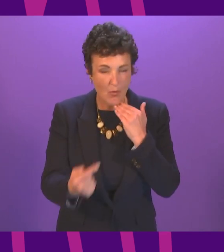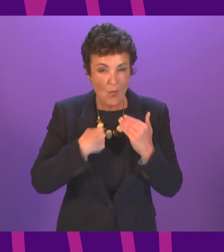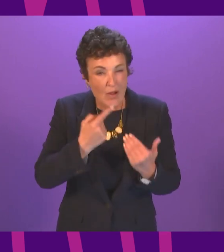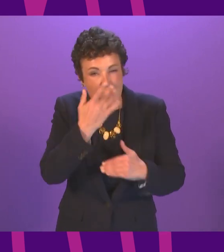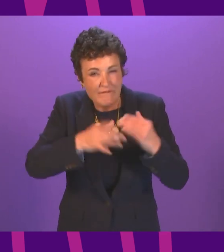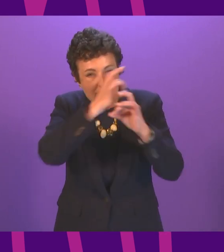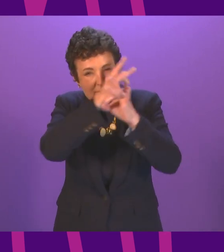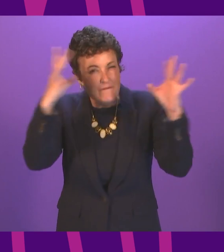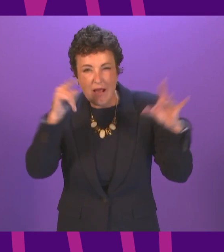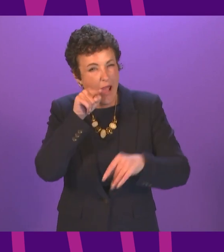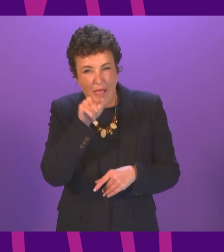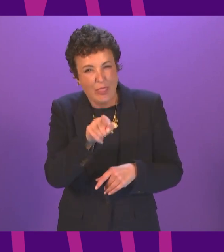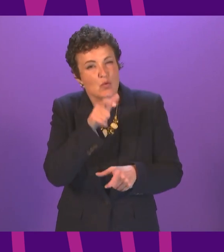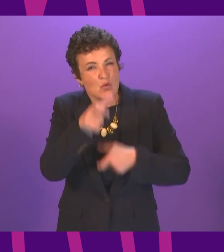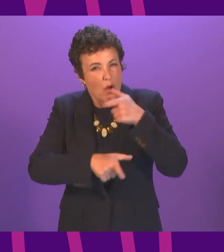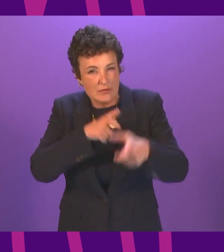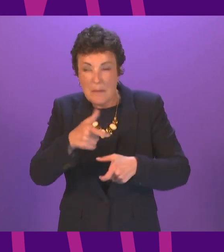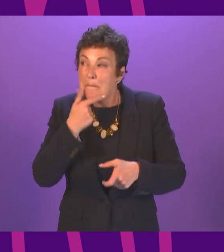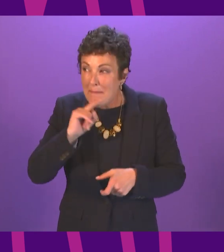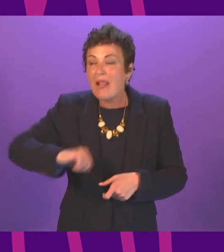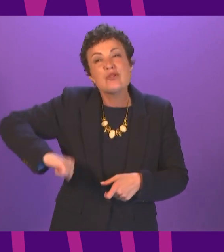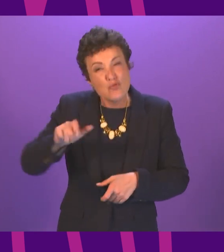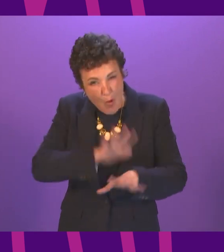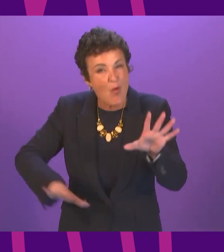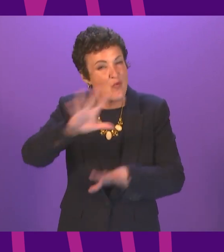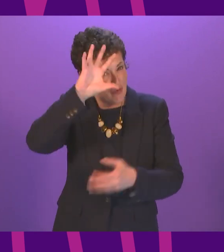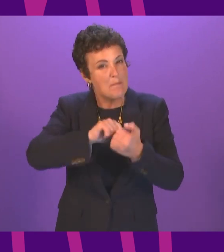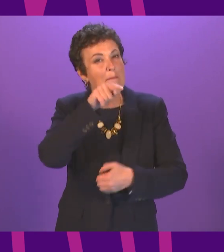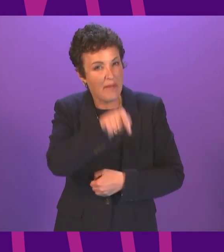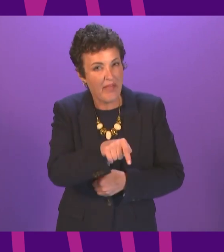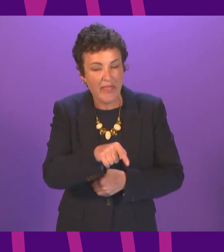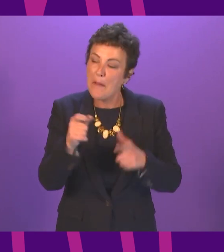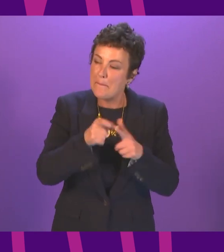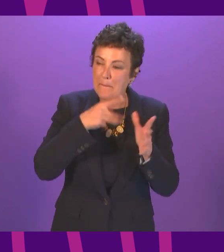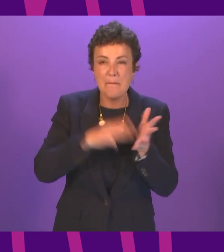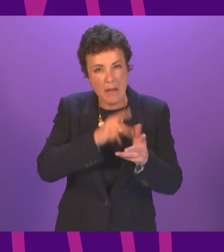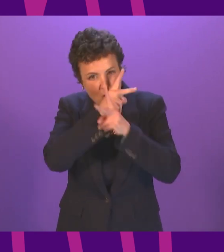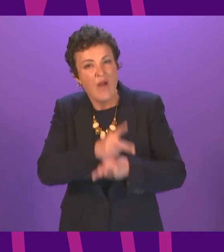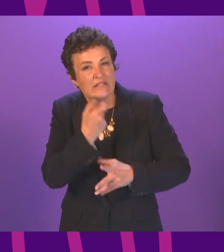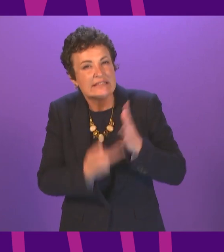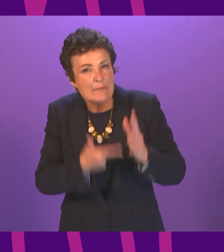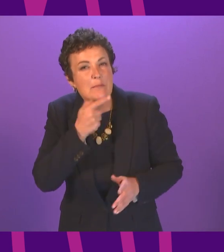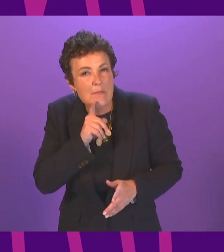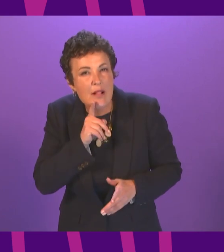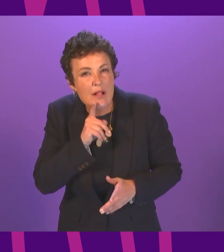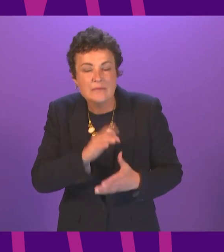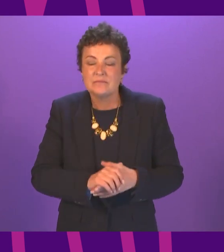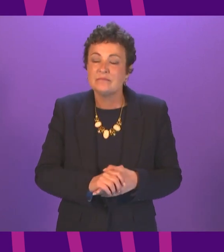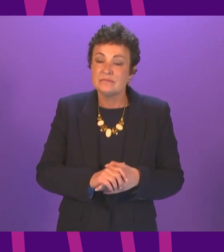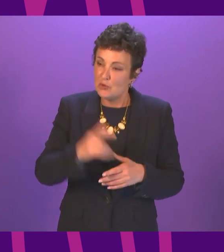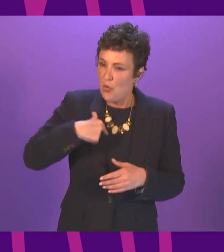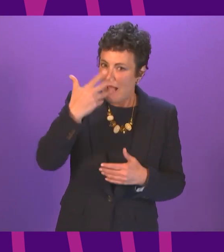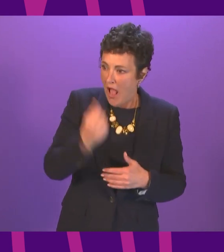this afternoon and be heard across Scotland so congratulations and we've got diversity here we've got diversity also political